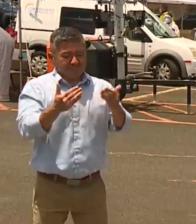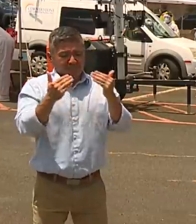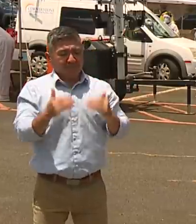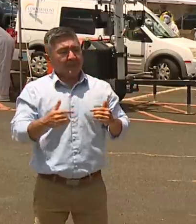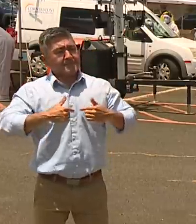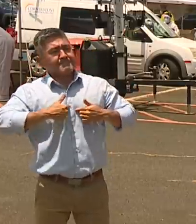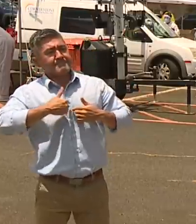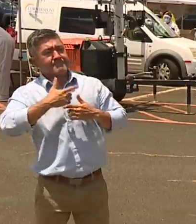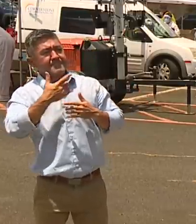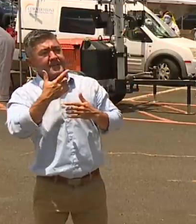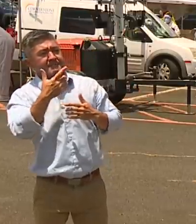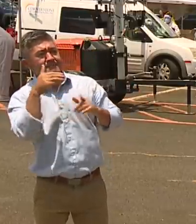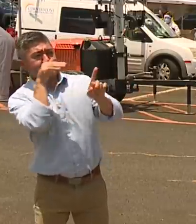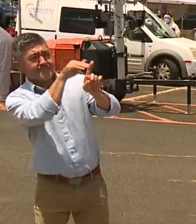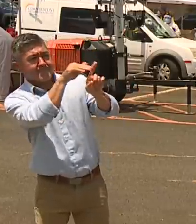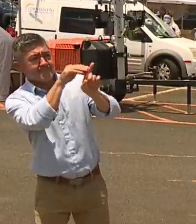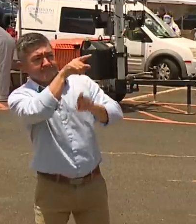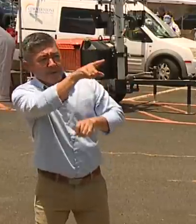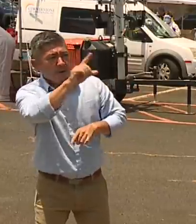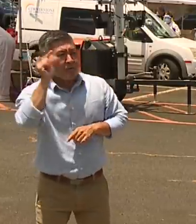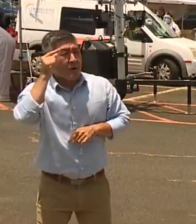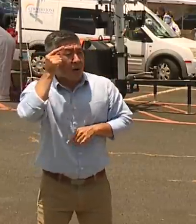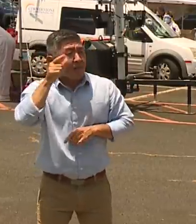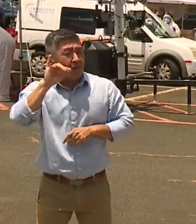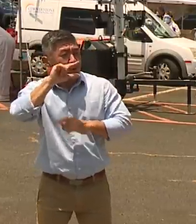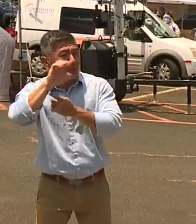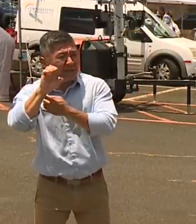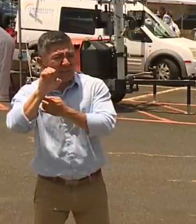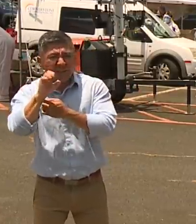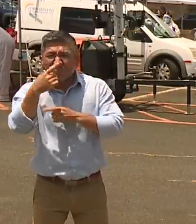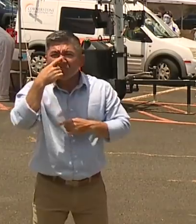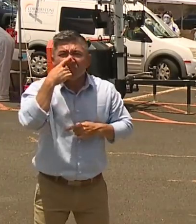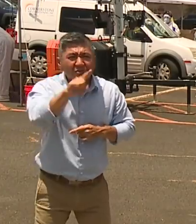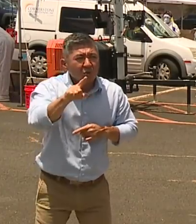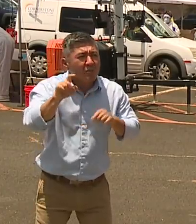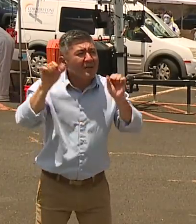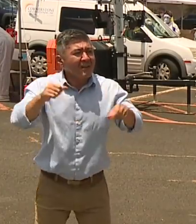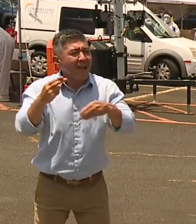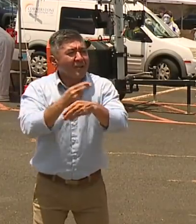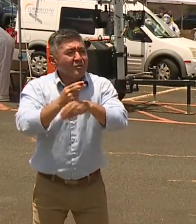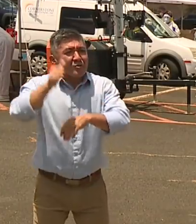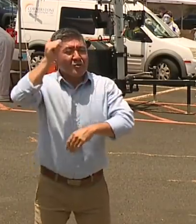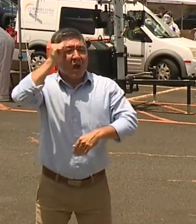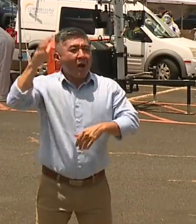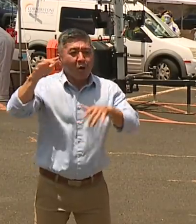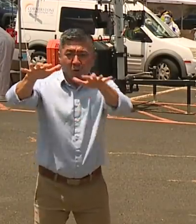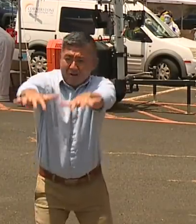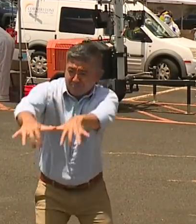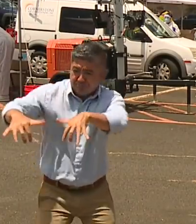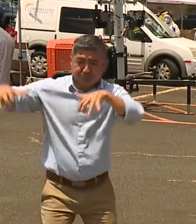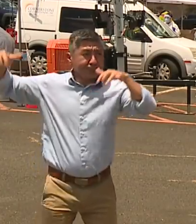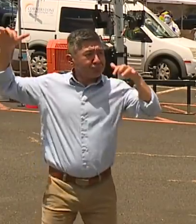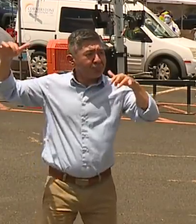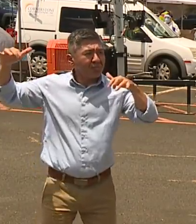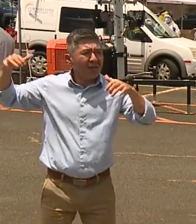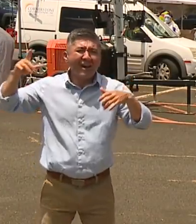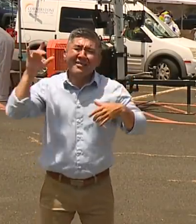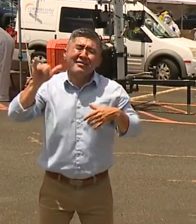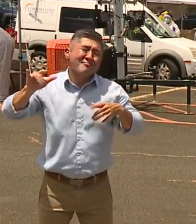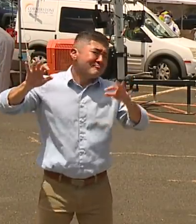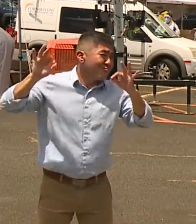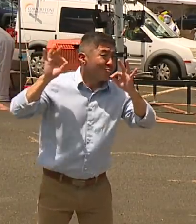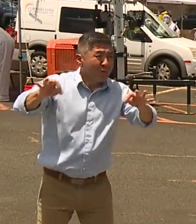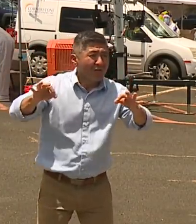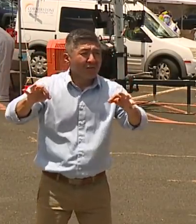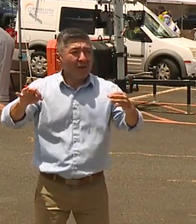Governor Ige and asked, could we use Aloha Stadium? As you know, with food distribution, we found that to be the most ideal site because of the size of entrance,